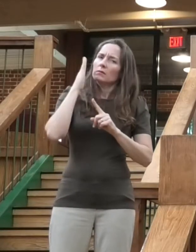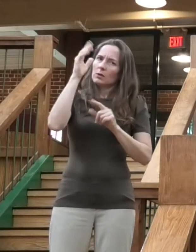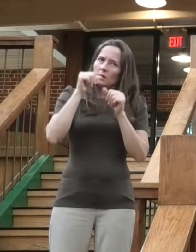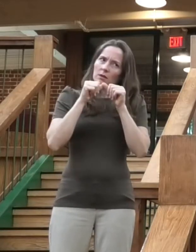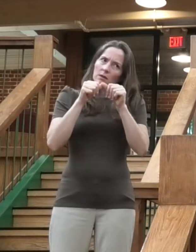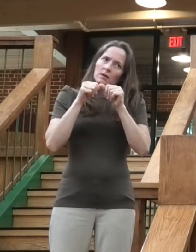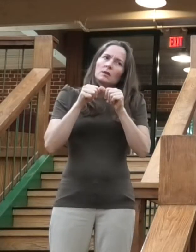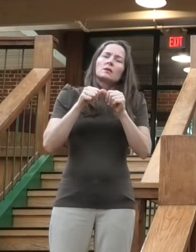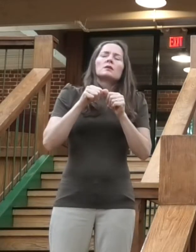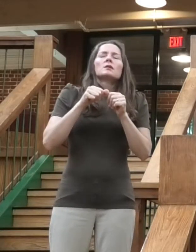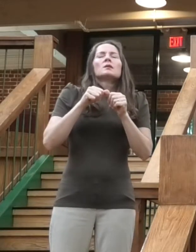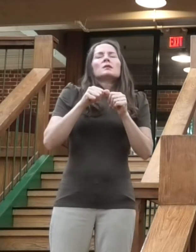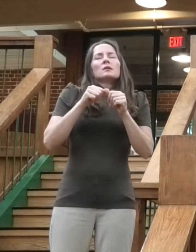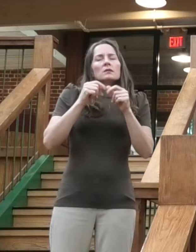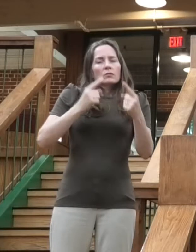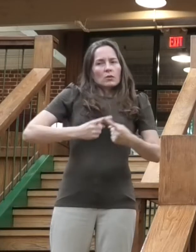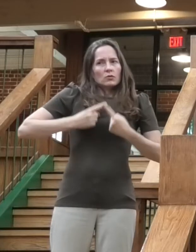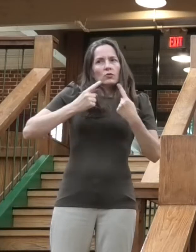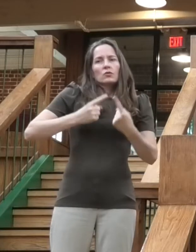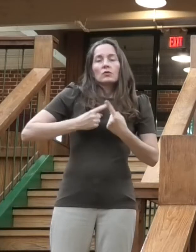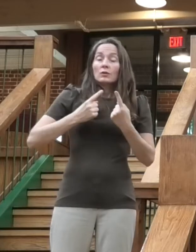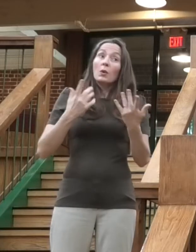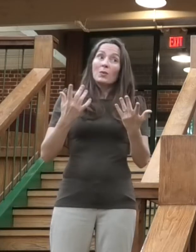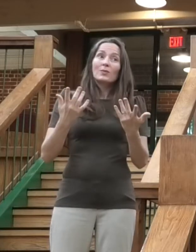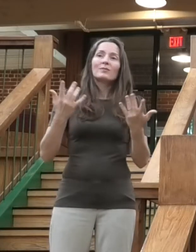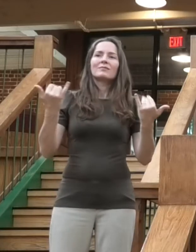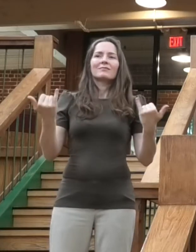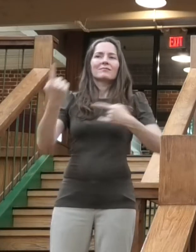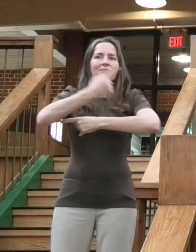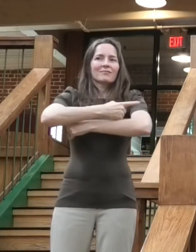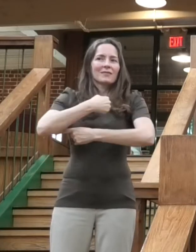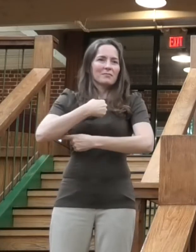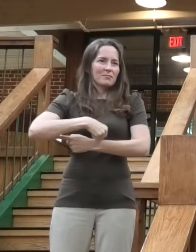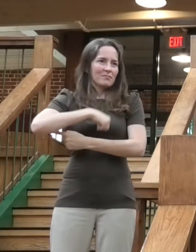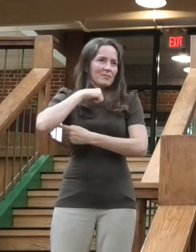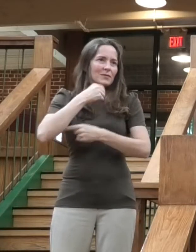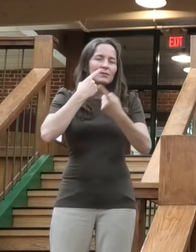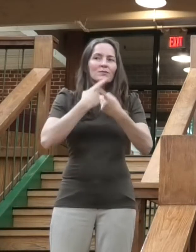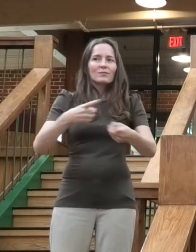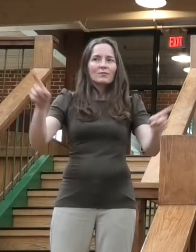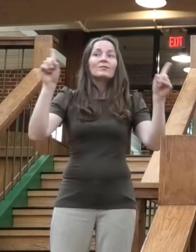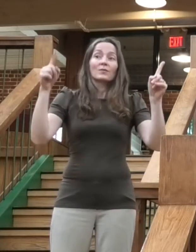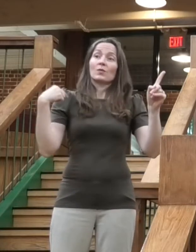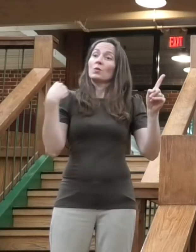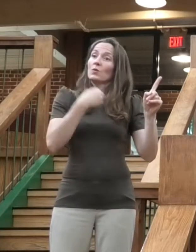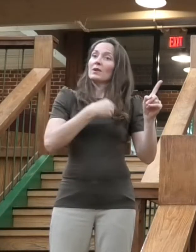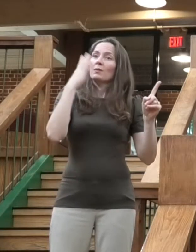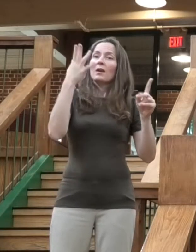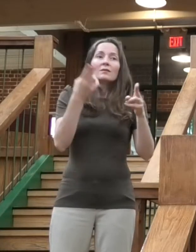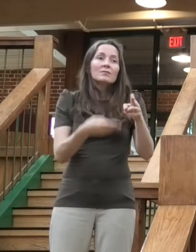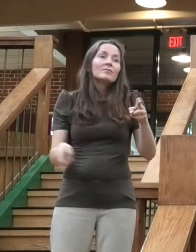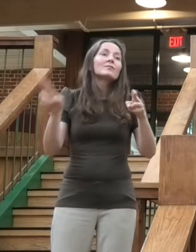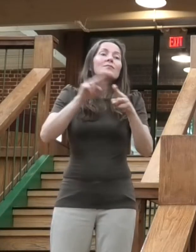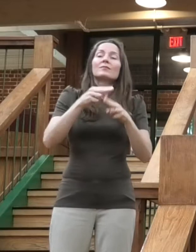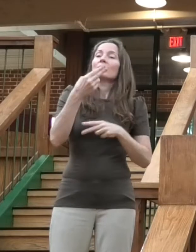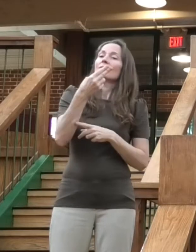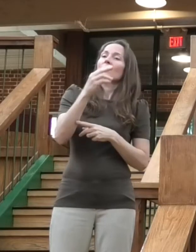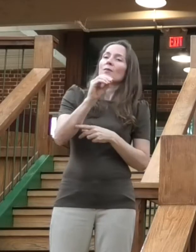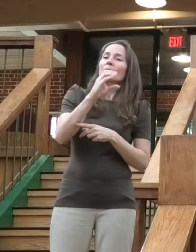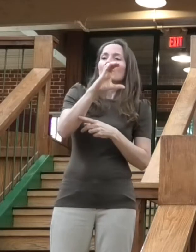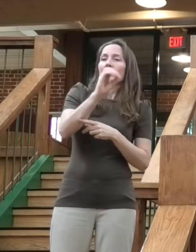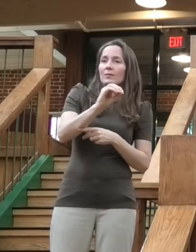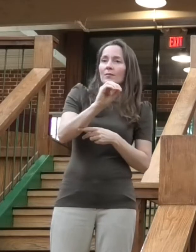Today, I'm proud to announce that we are expanding the HOCO Rise Business Relief